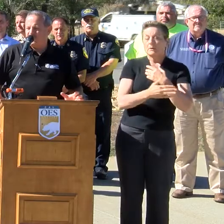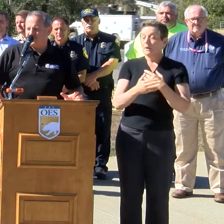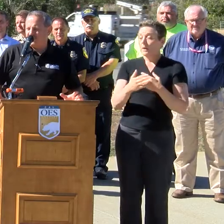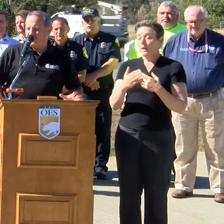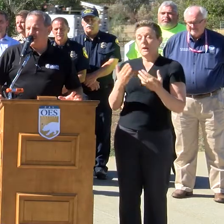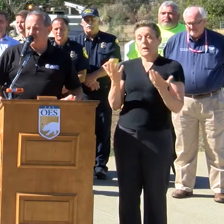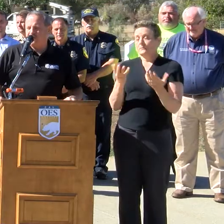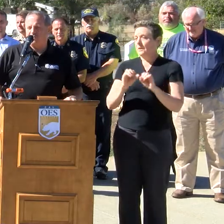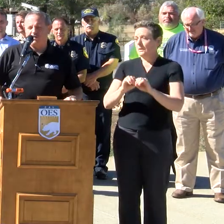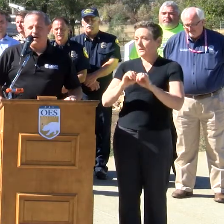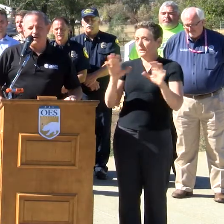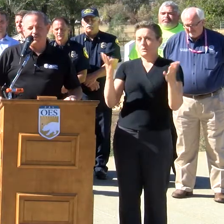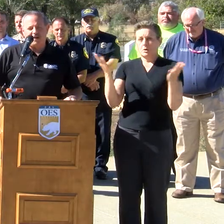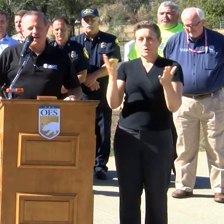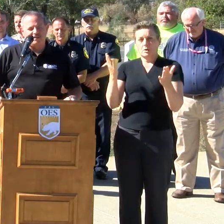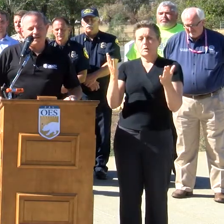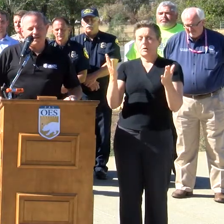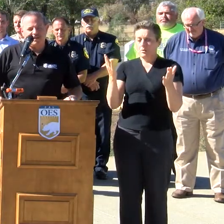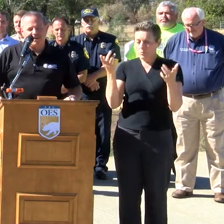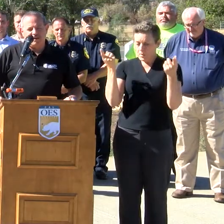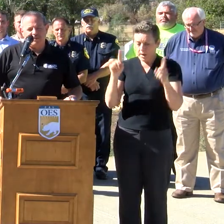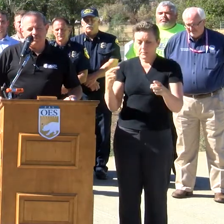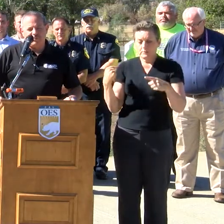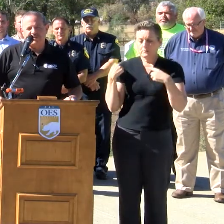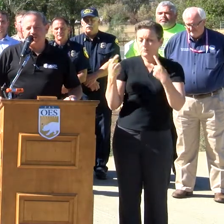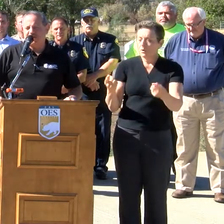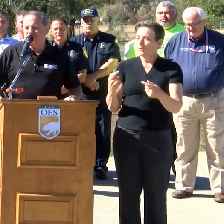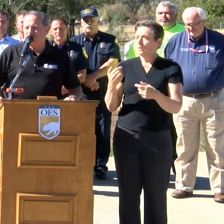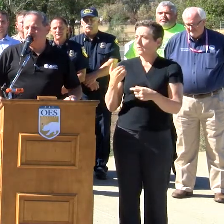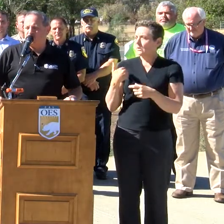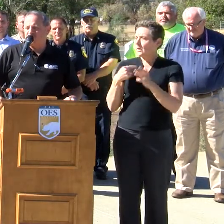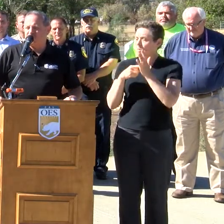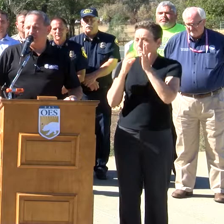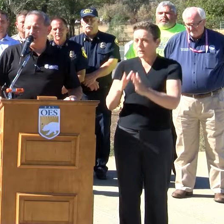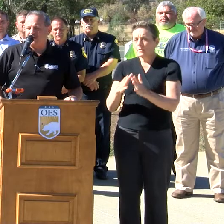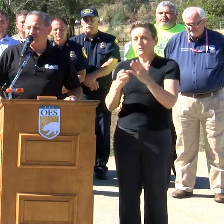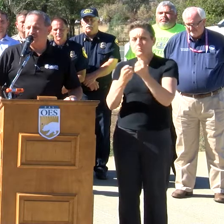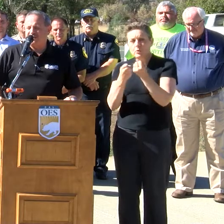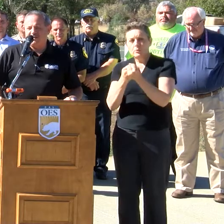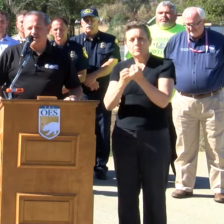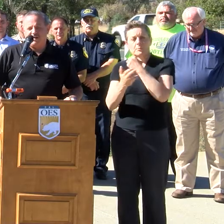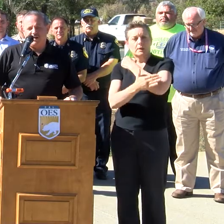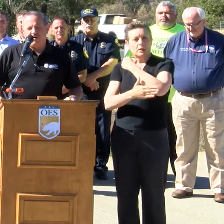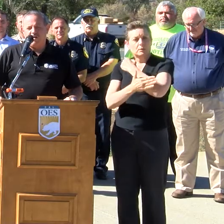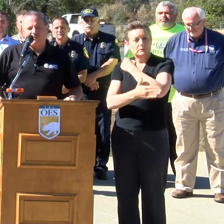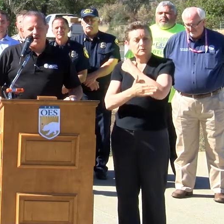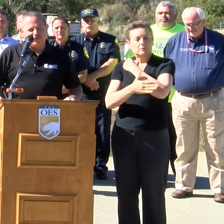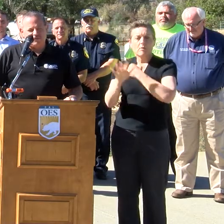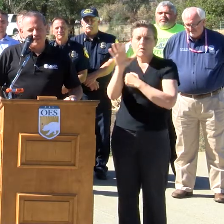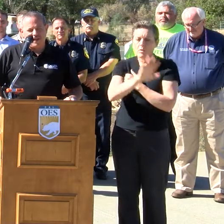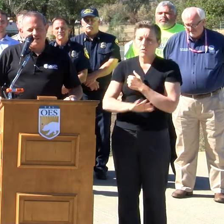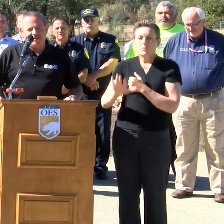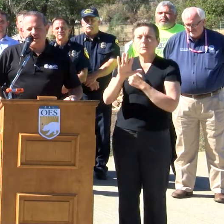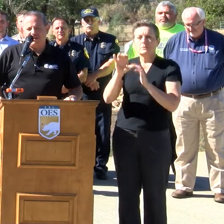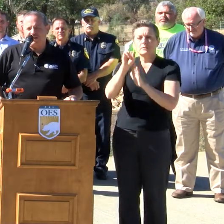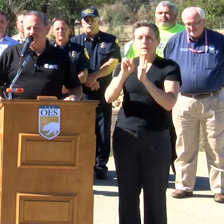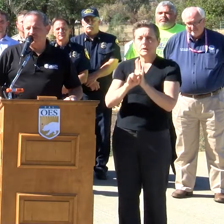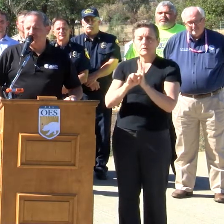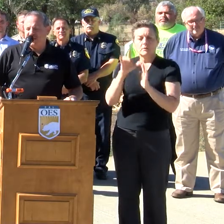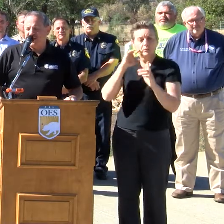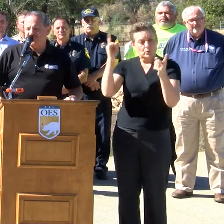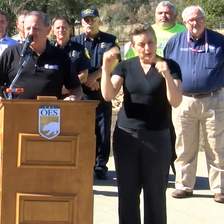we've seen here. You've got representatives and support from counties all throughout the state